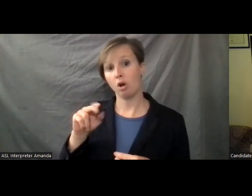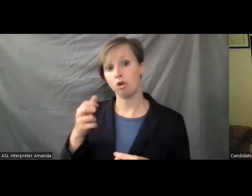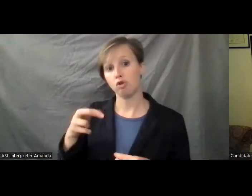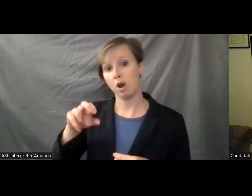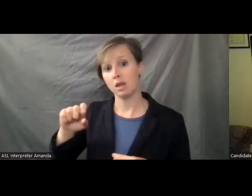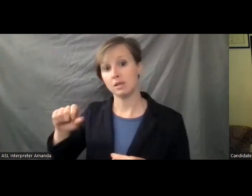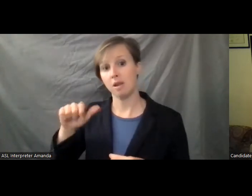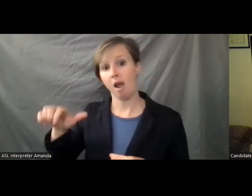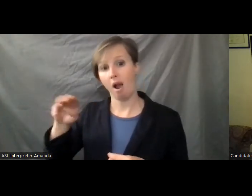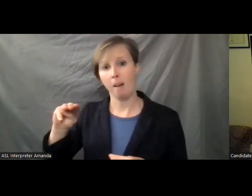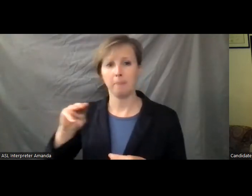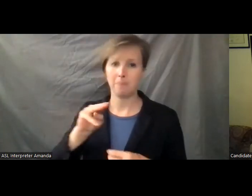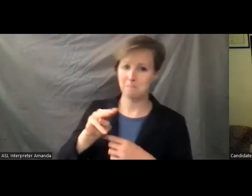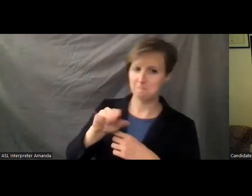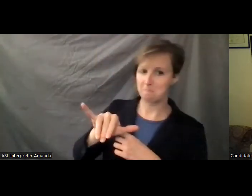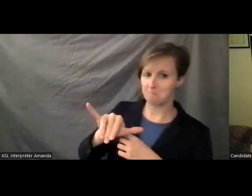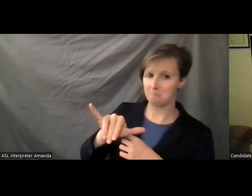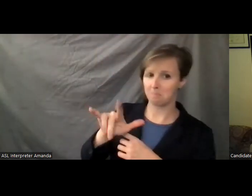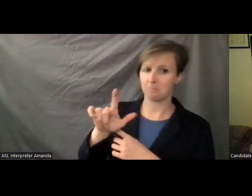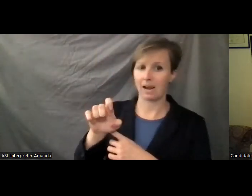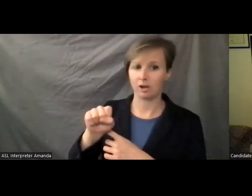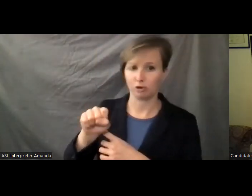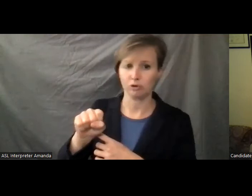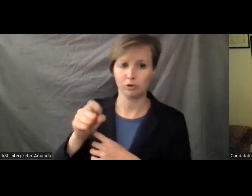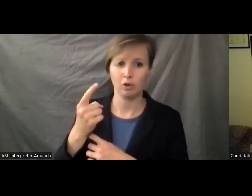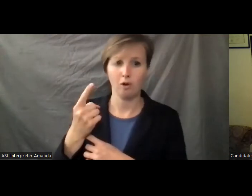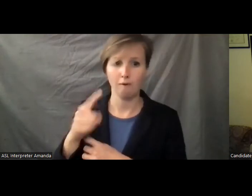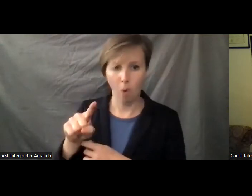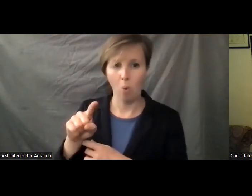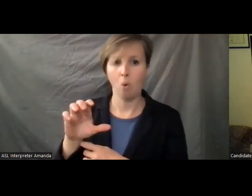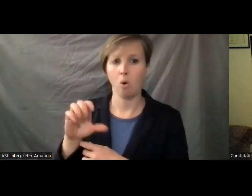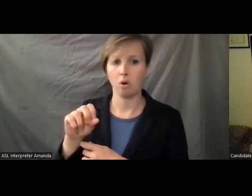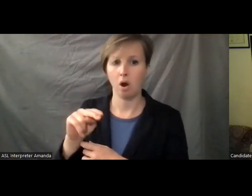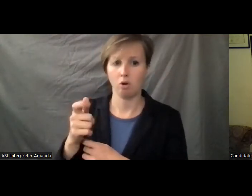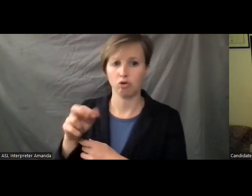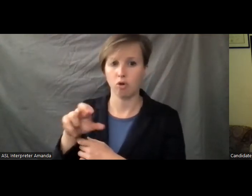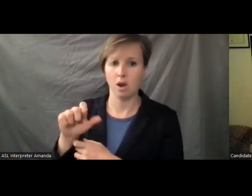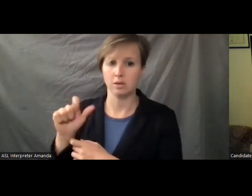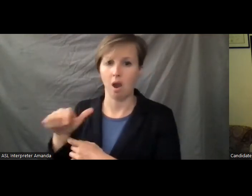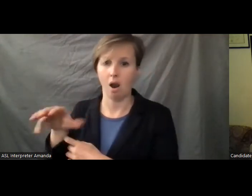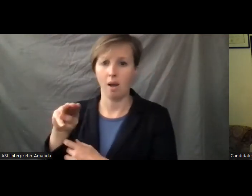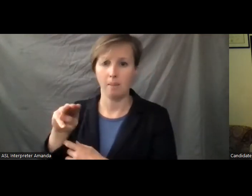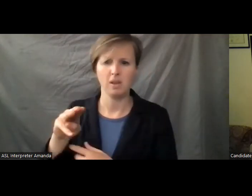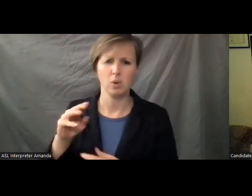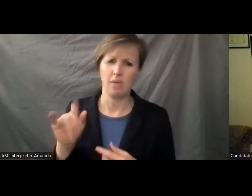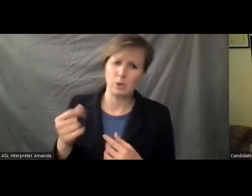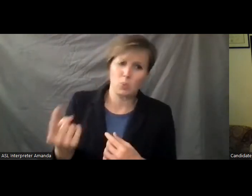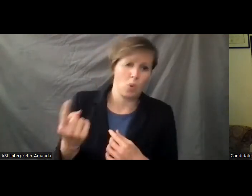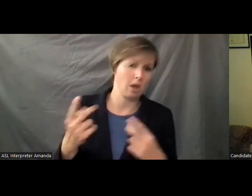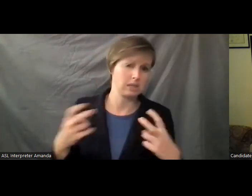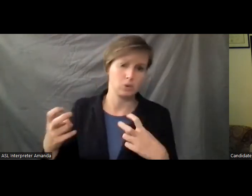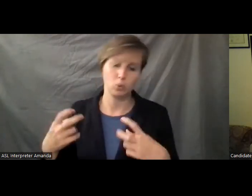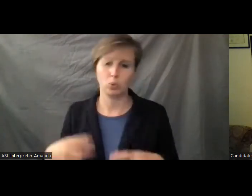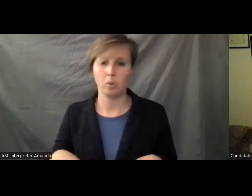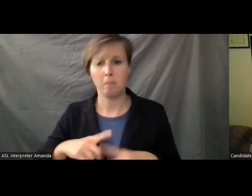congress.com. And I would ask you to take a look at the issues, because I think that's what, this is one issue, and there's many issues that we